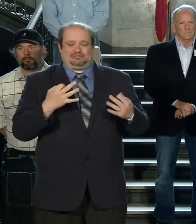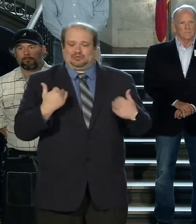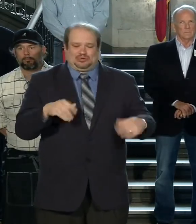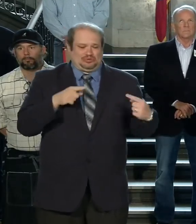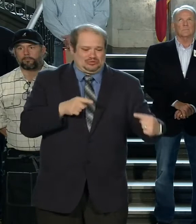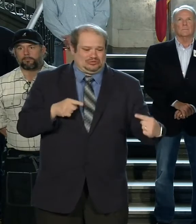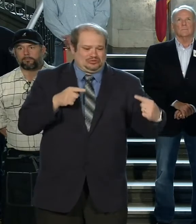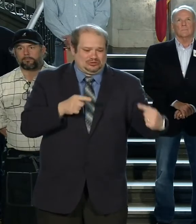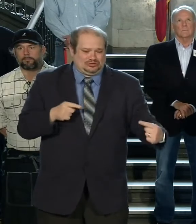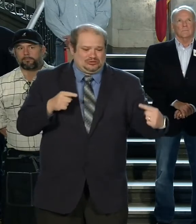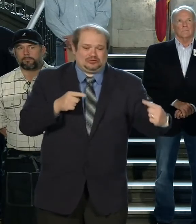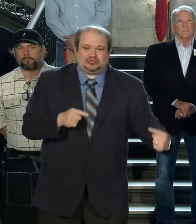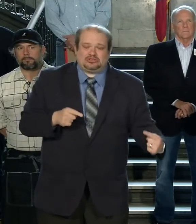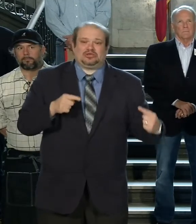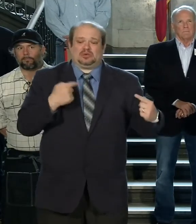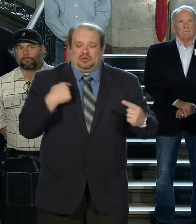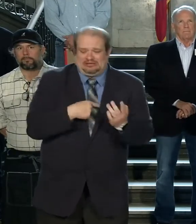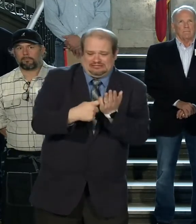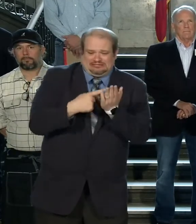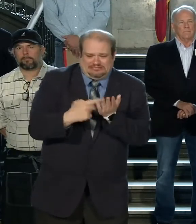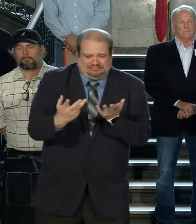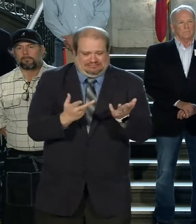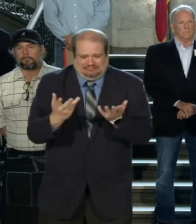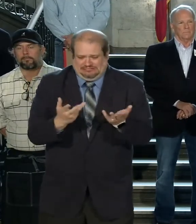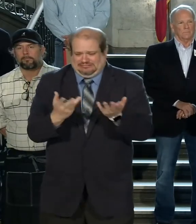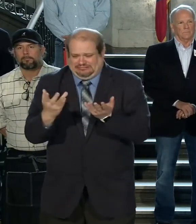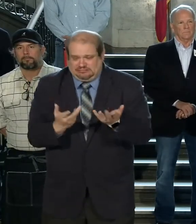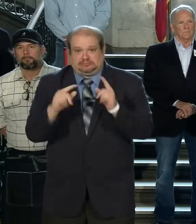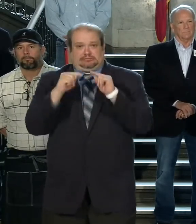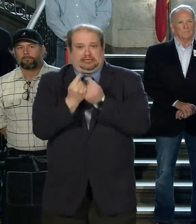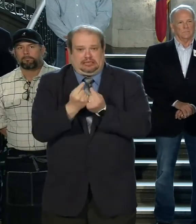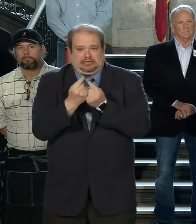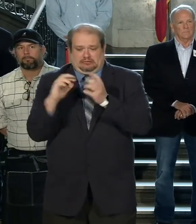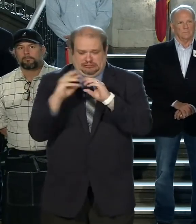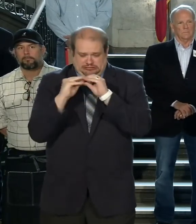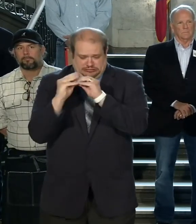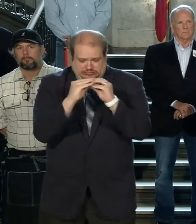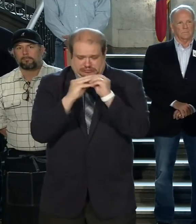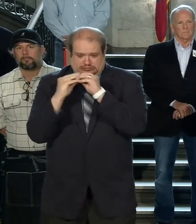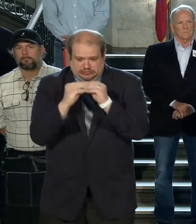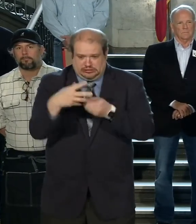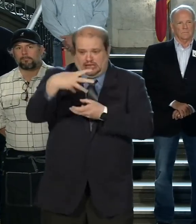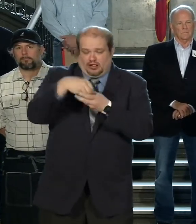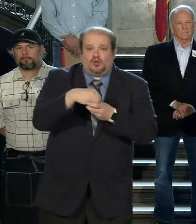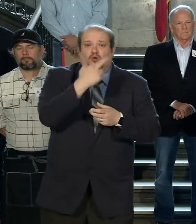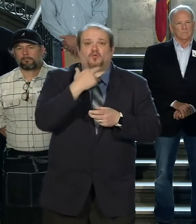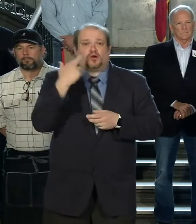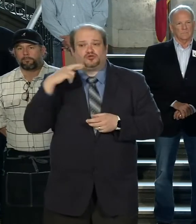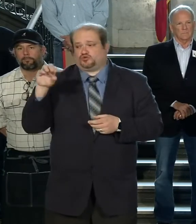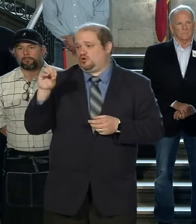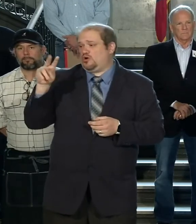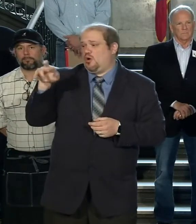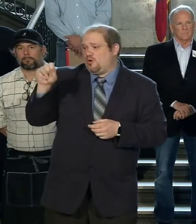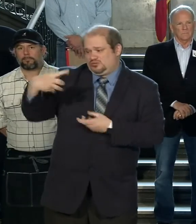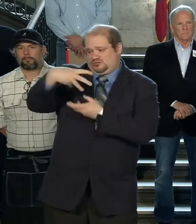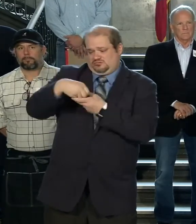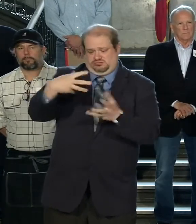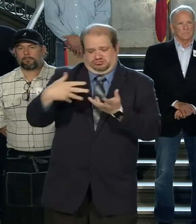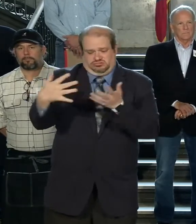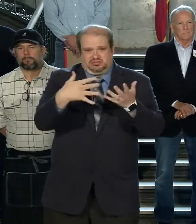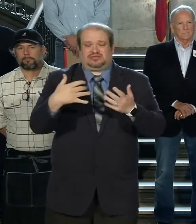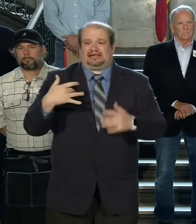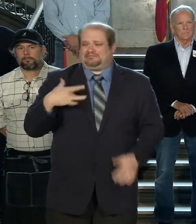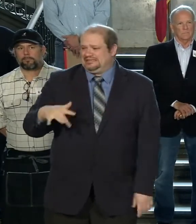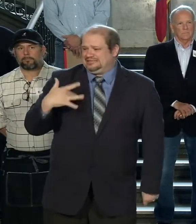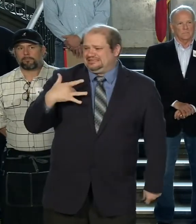In fact, it was heavily discussed among our team with restaurant owners. And I am extremely